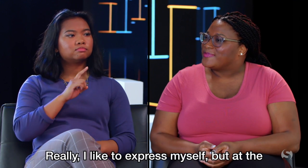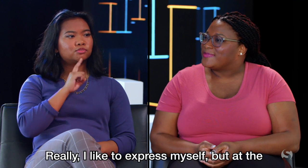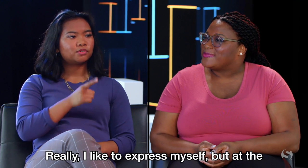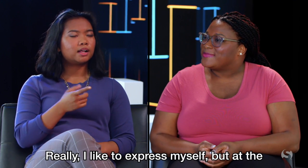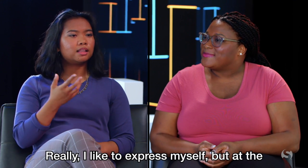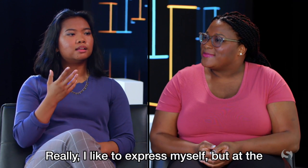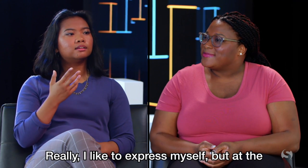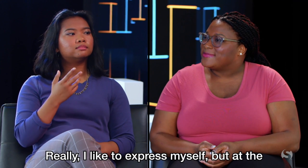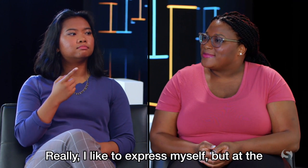Why